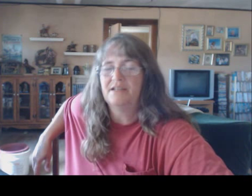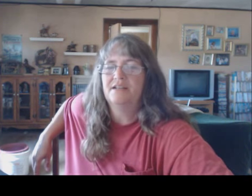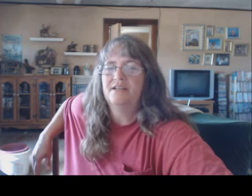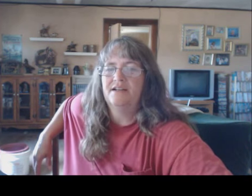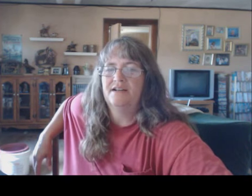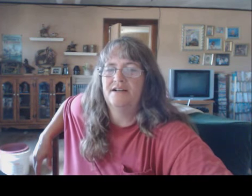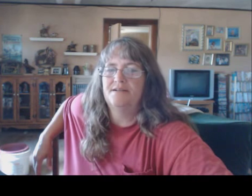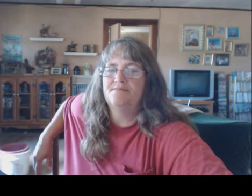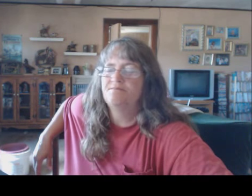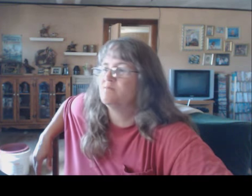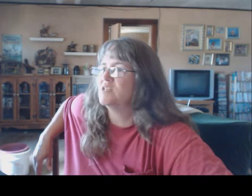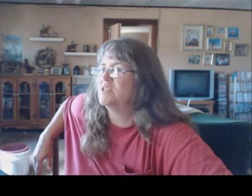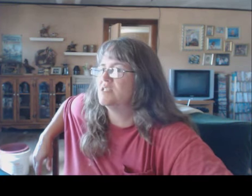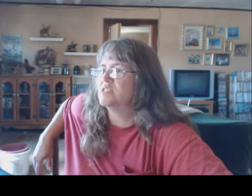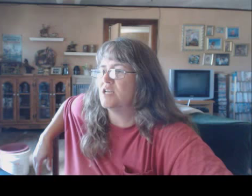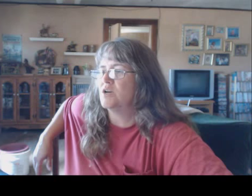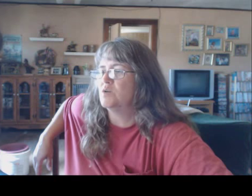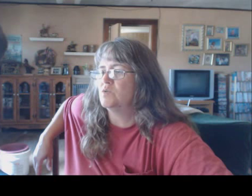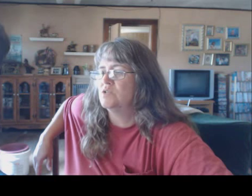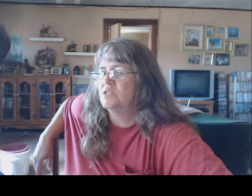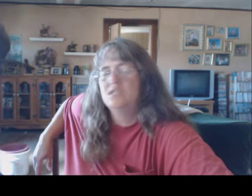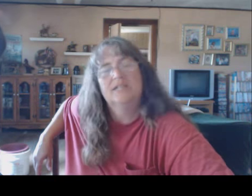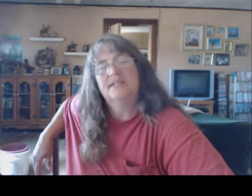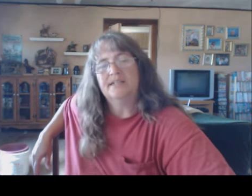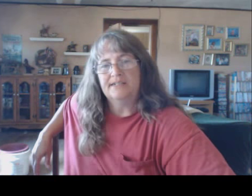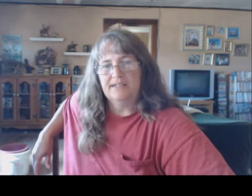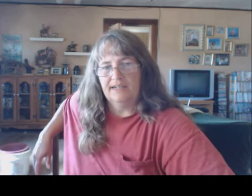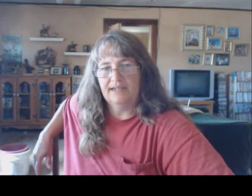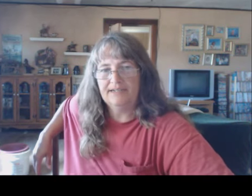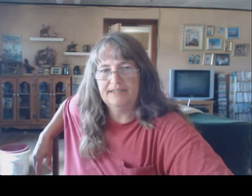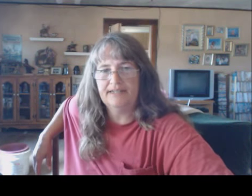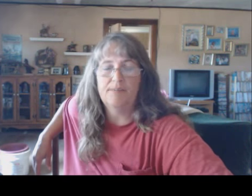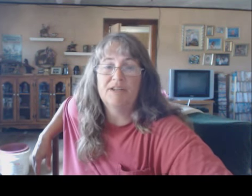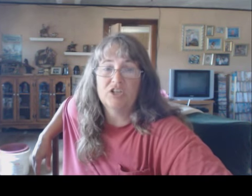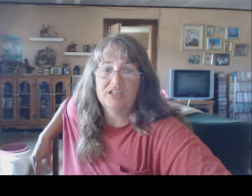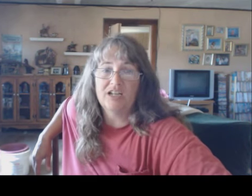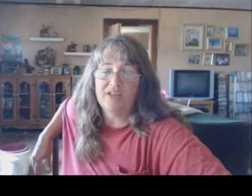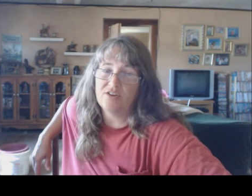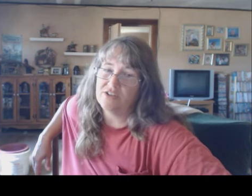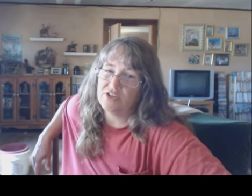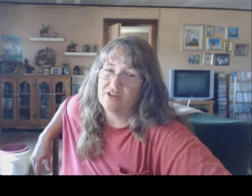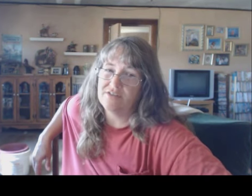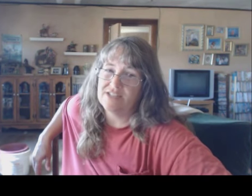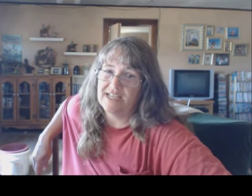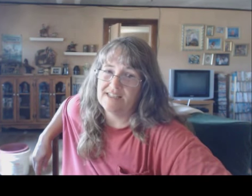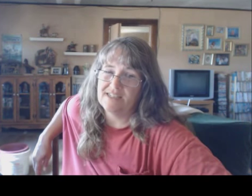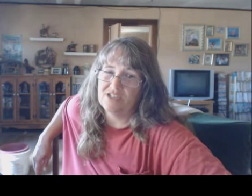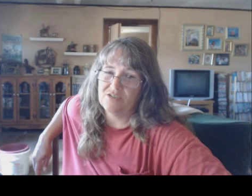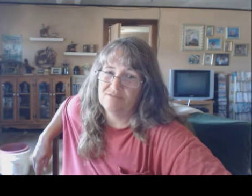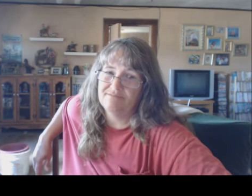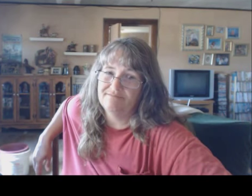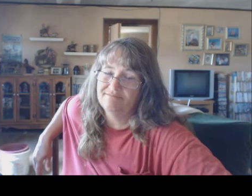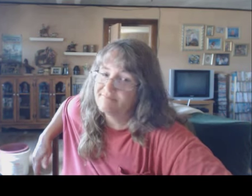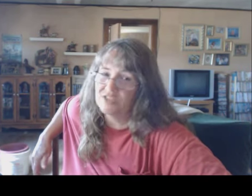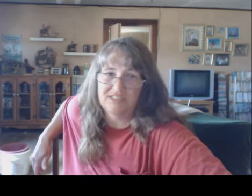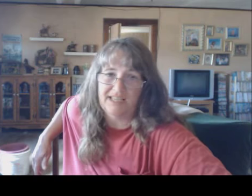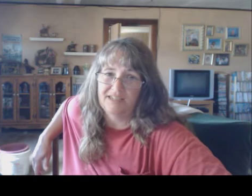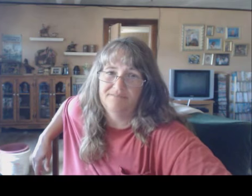um and so i've been looking at other alternatives to etsy too just saying